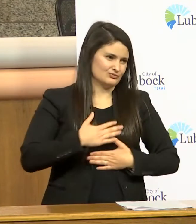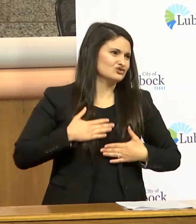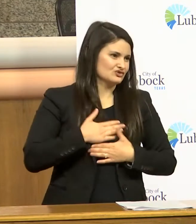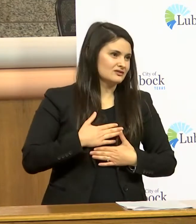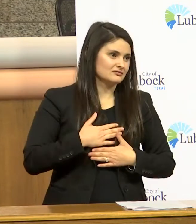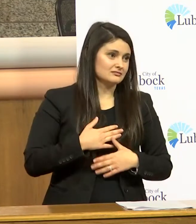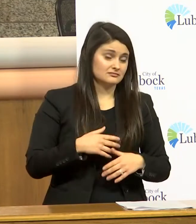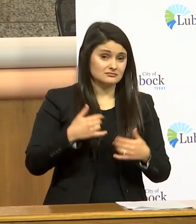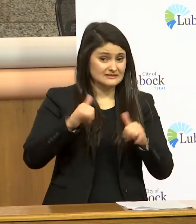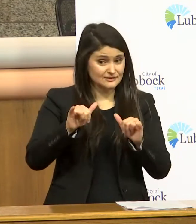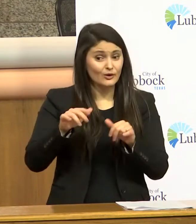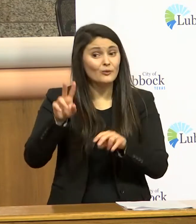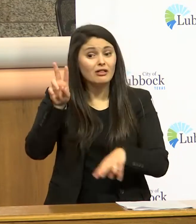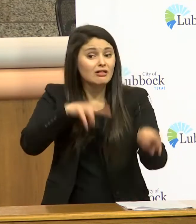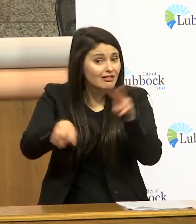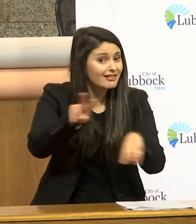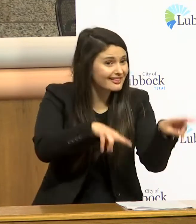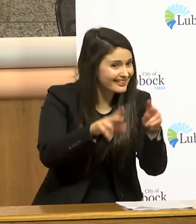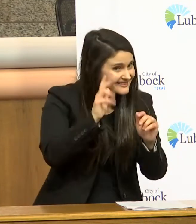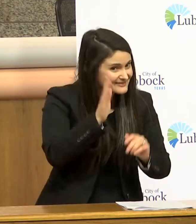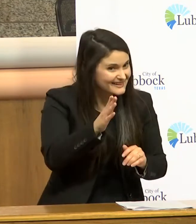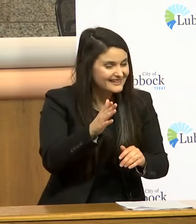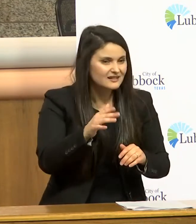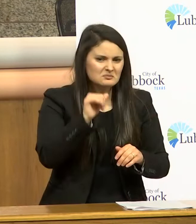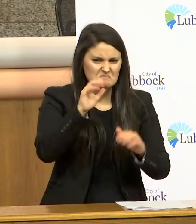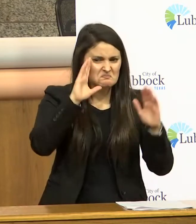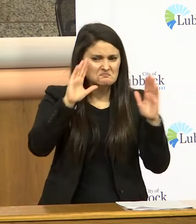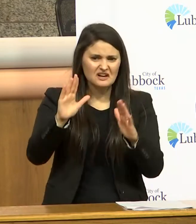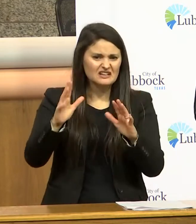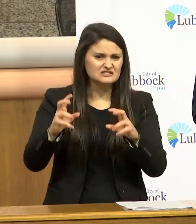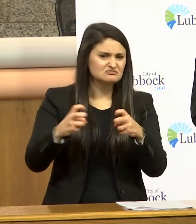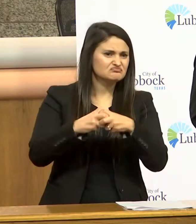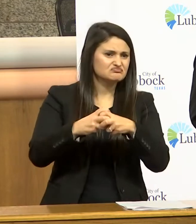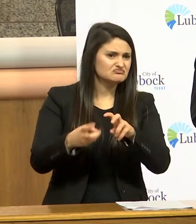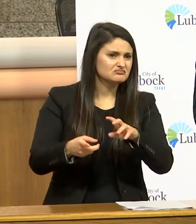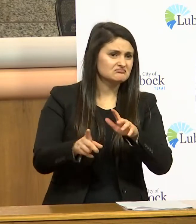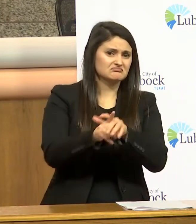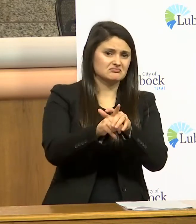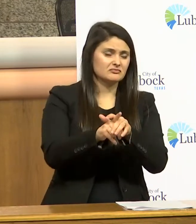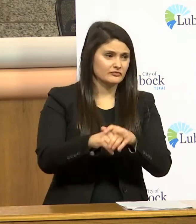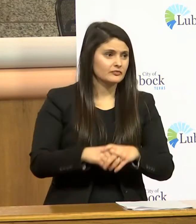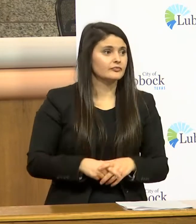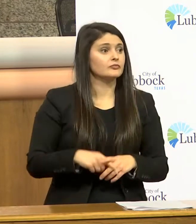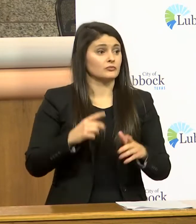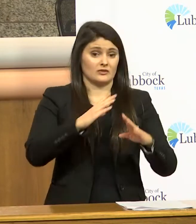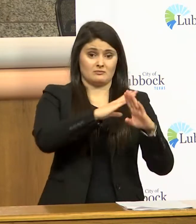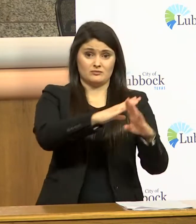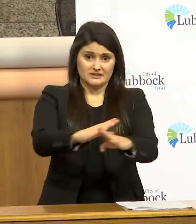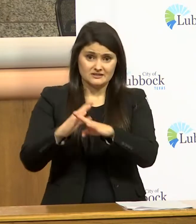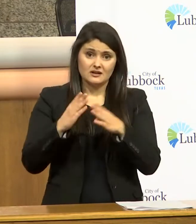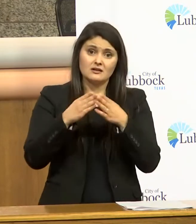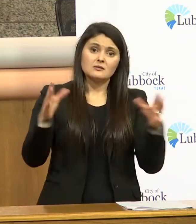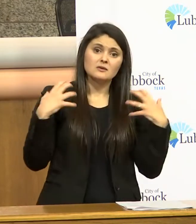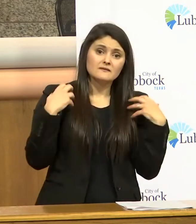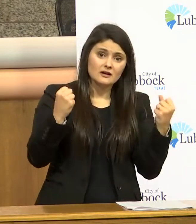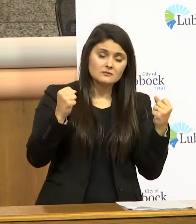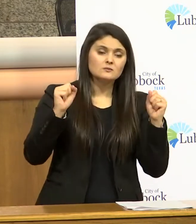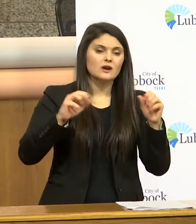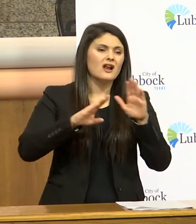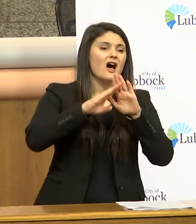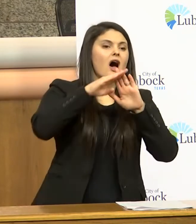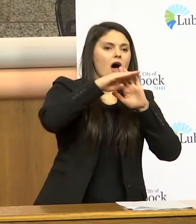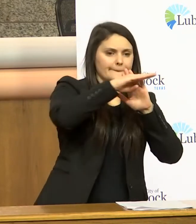we're still going to be there looking but i'm not expecting any problems we can protect the public health we can flatten the curve